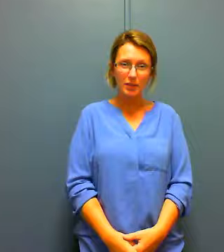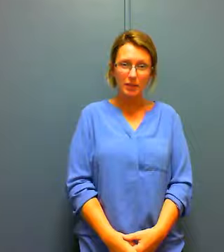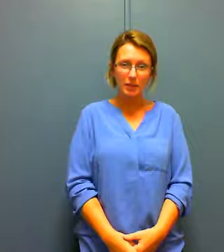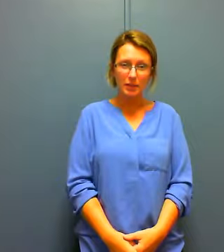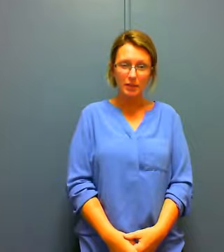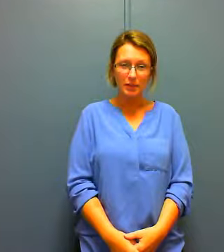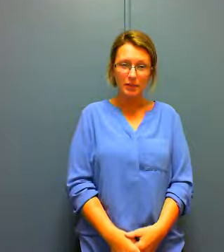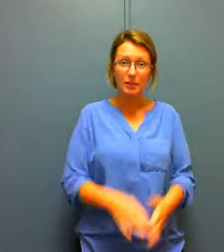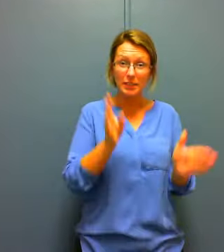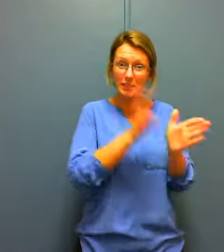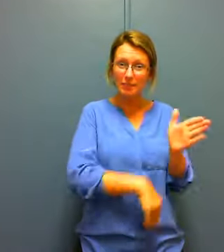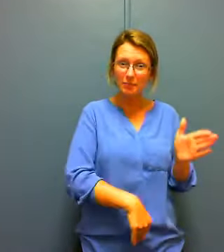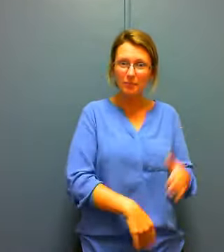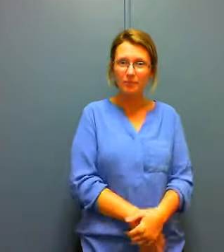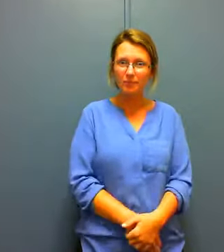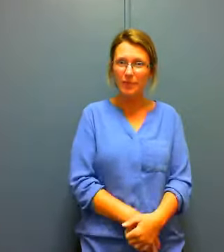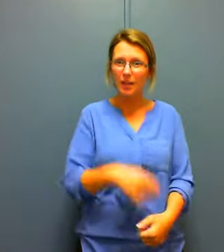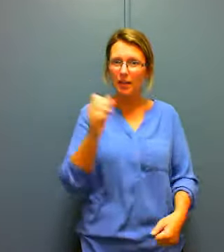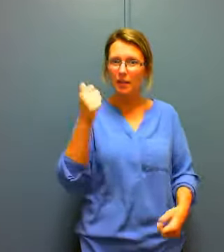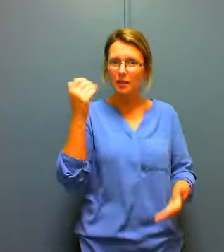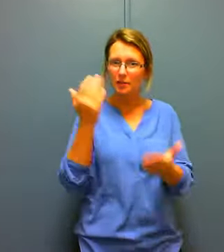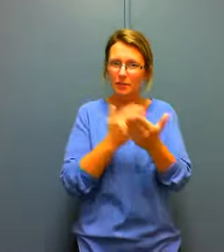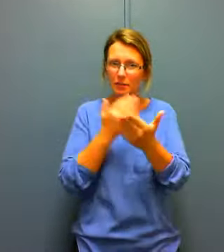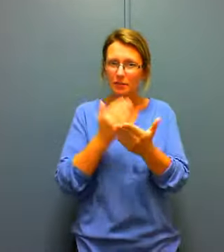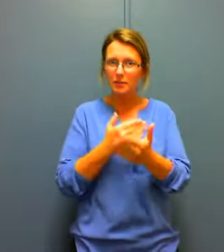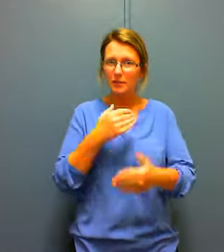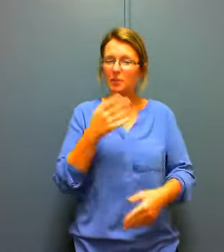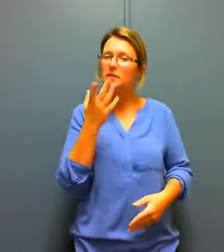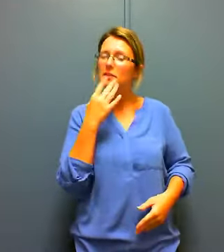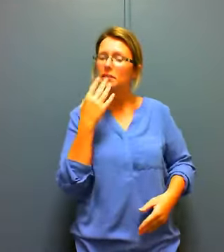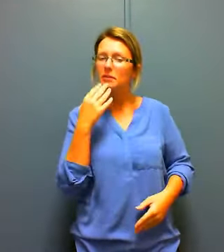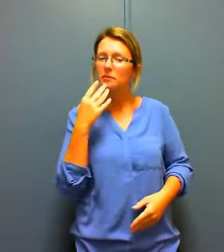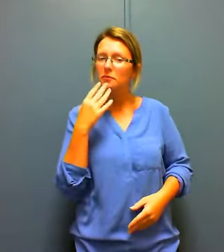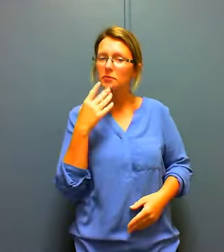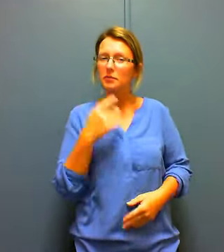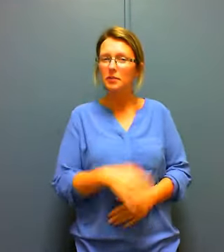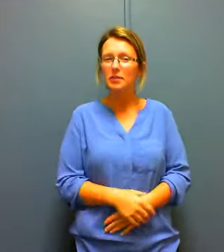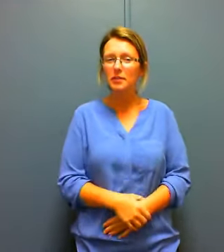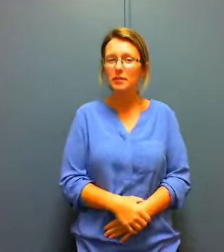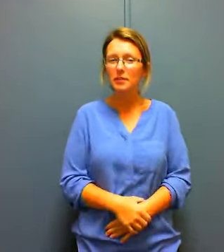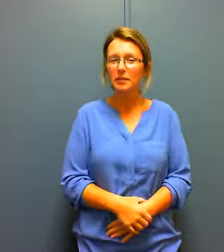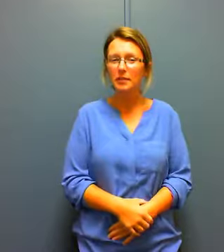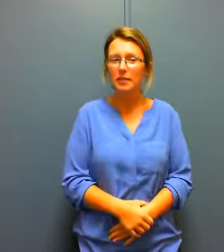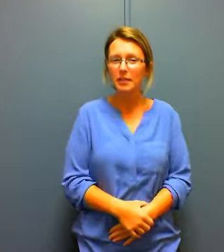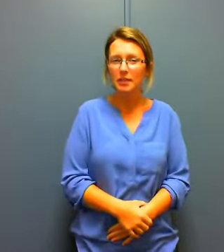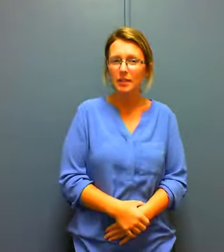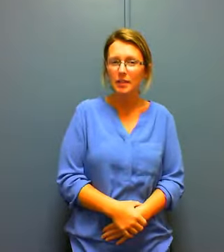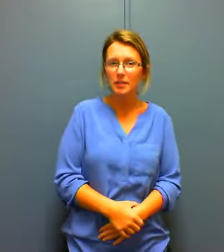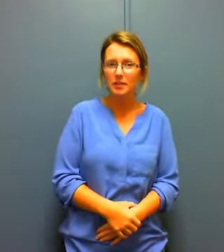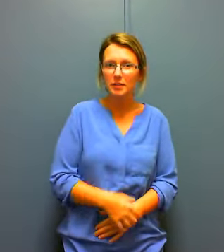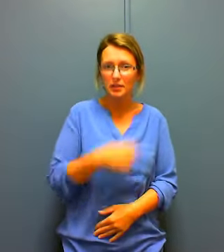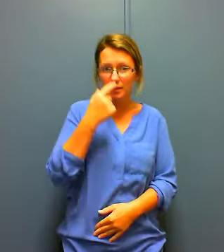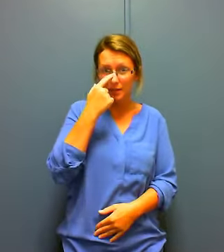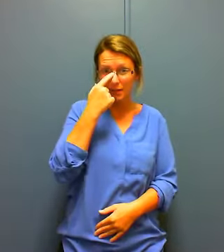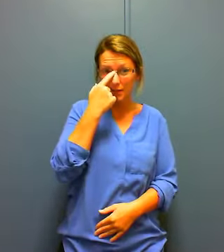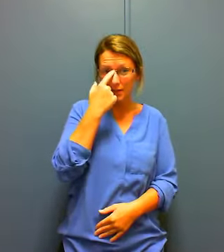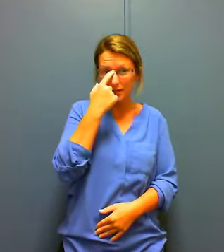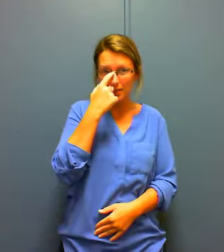colorful and very very vivid and they're not really appetizing to me but I guess they are to you uh